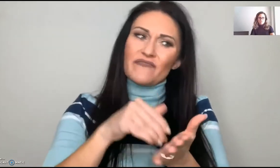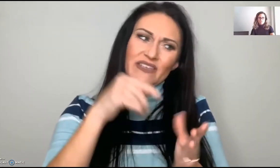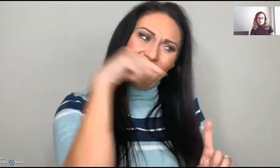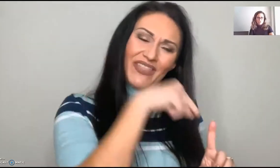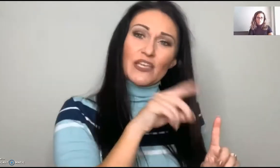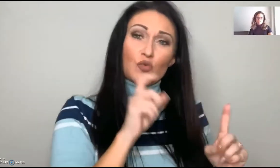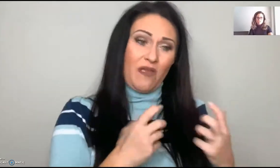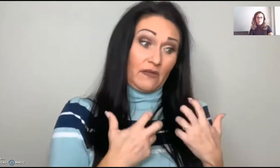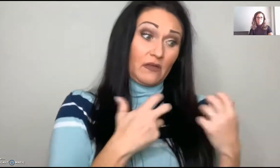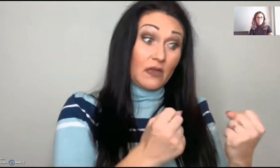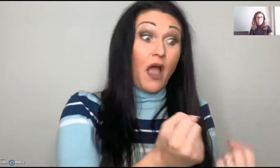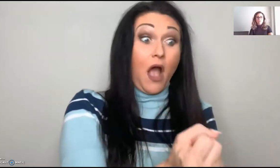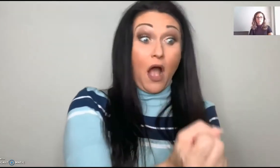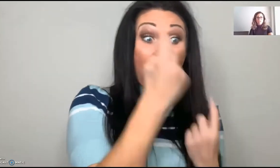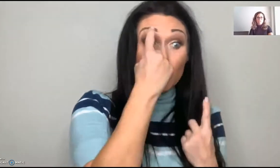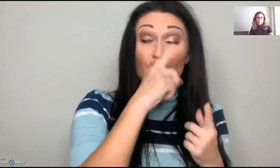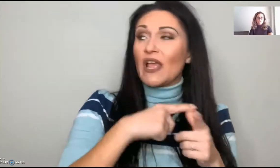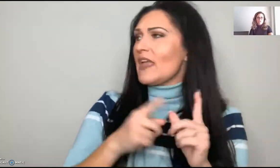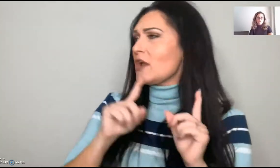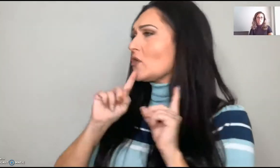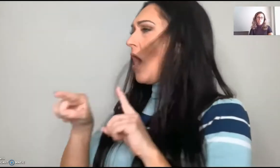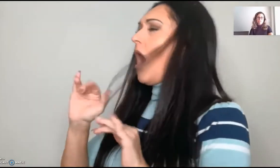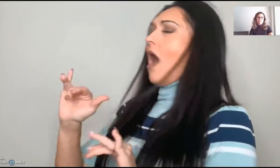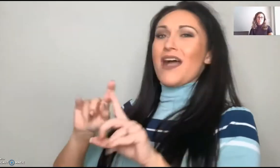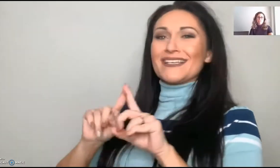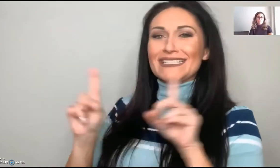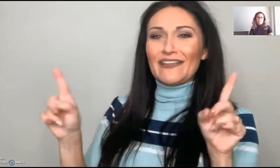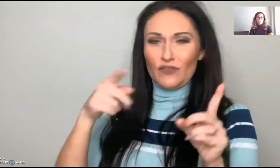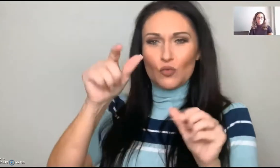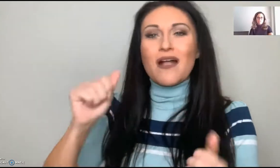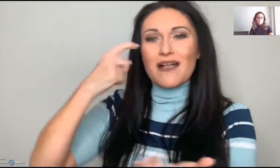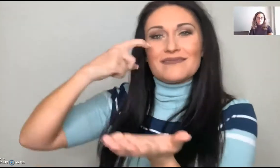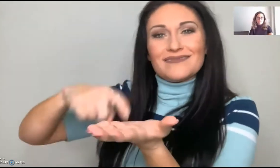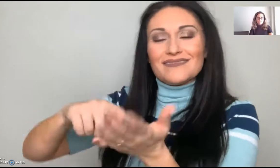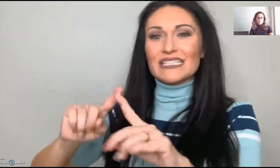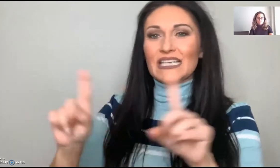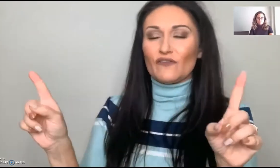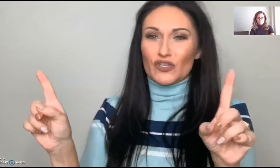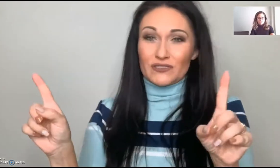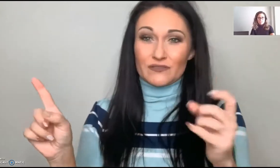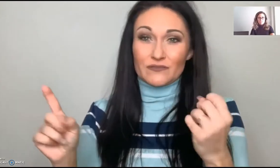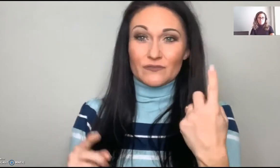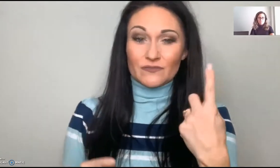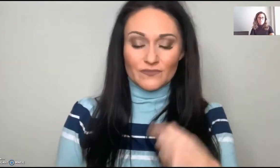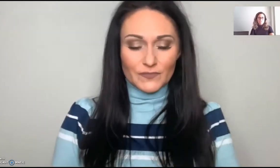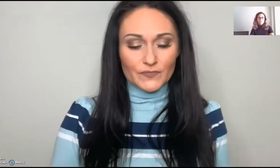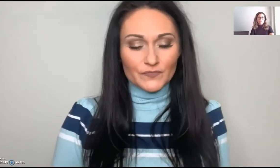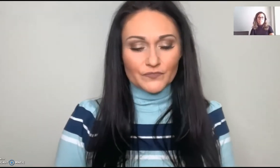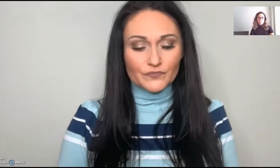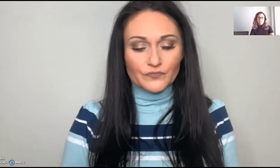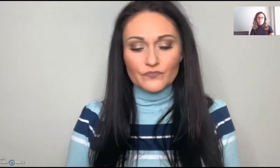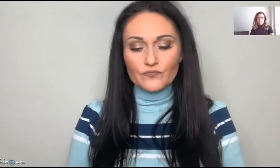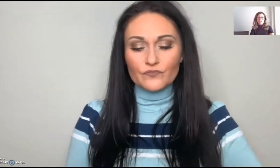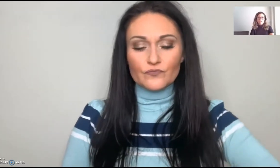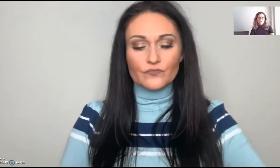know of in your past is the only, only thing. Because it's different for you to notice that there's other